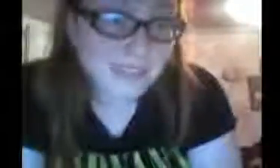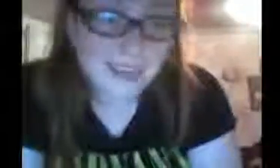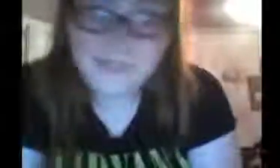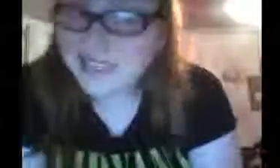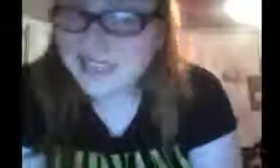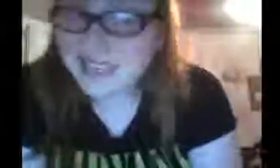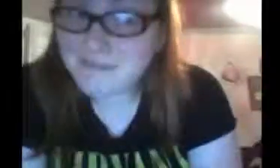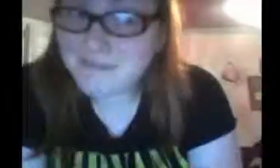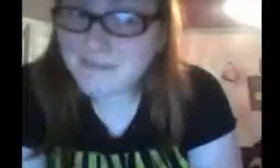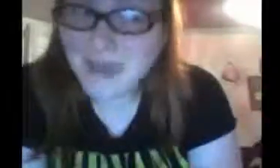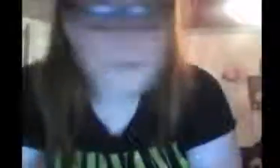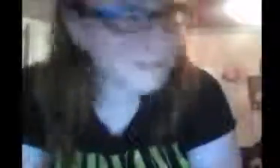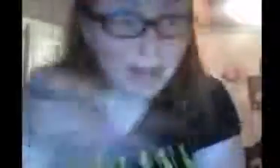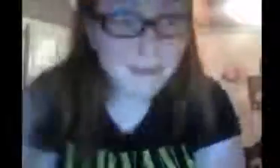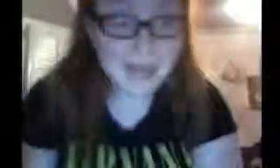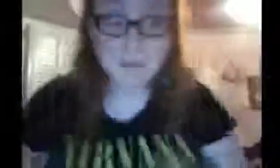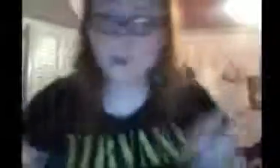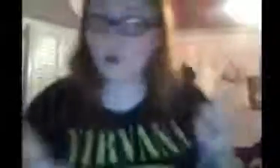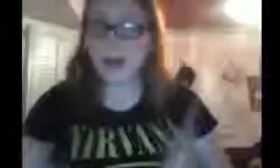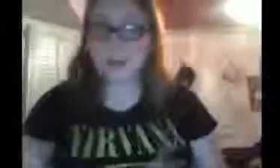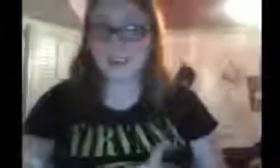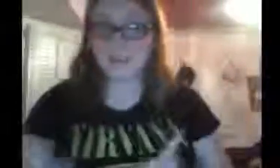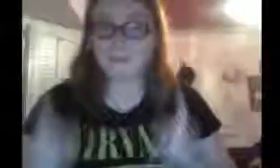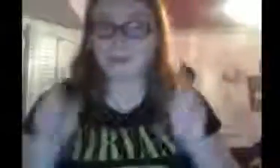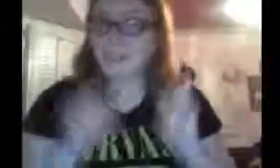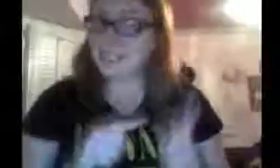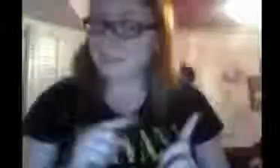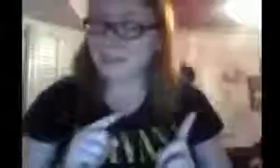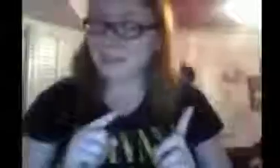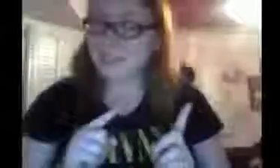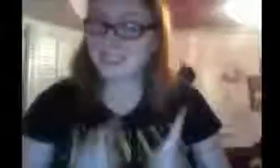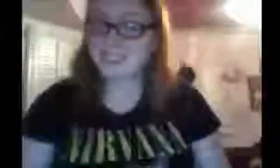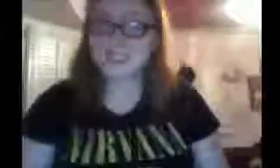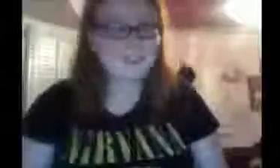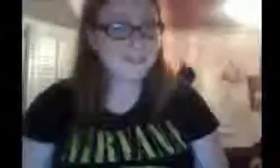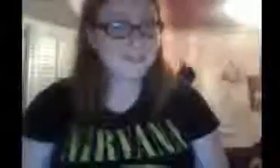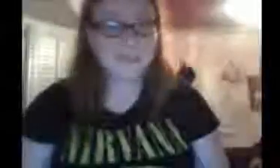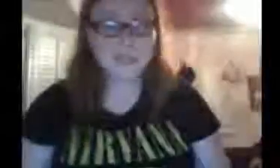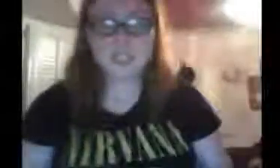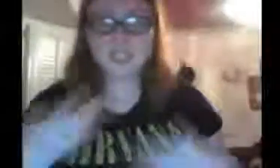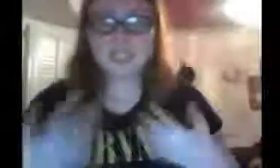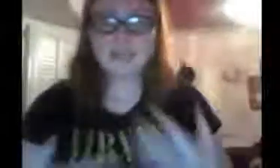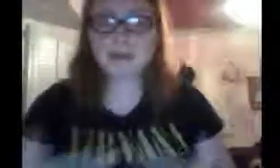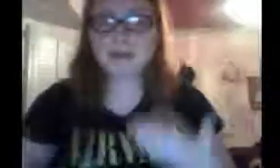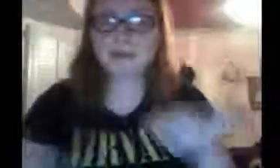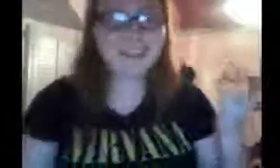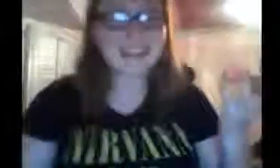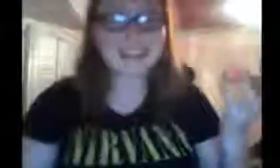They have a good time. And, maybe Amy Robach can make a guest appearance. Because, she married Billy.